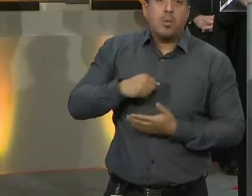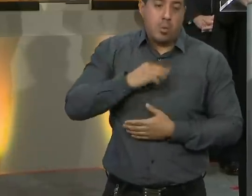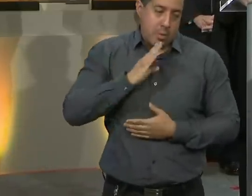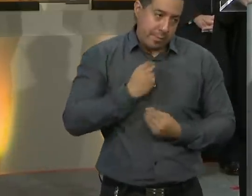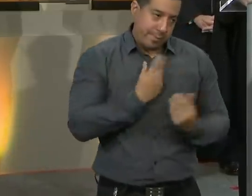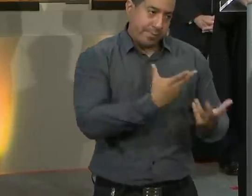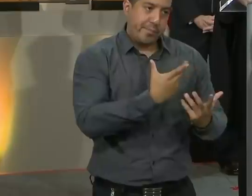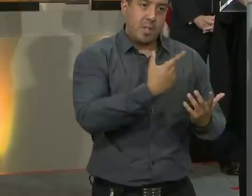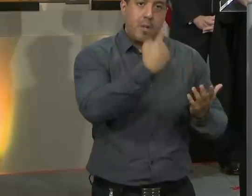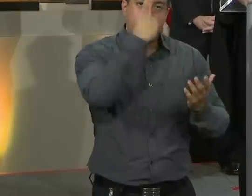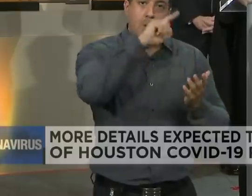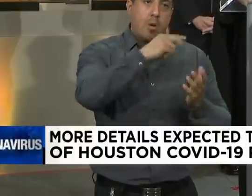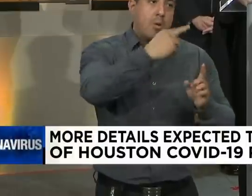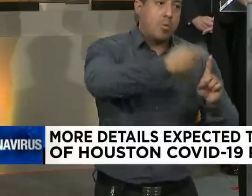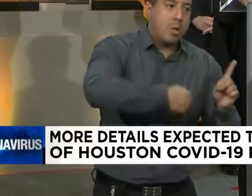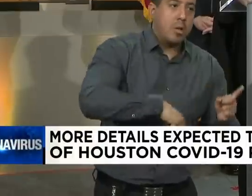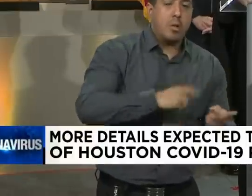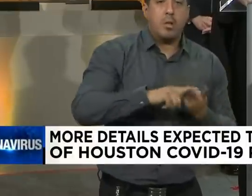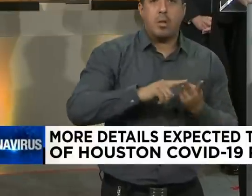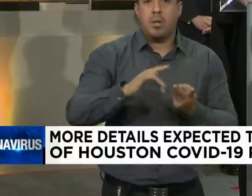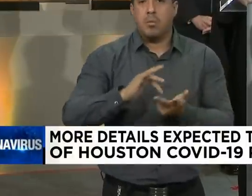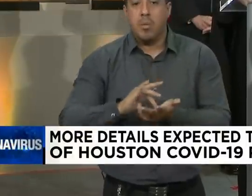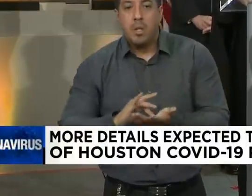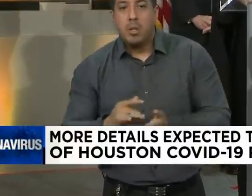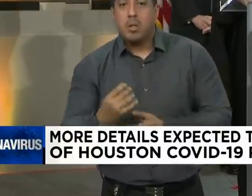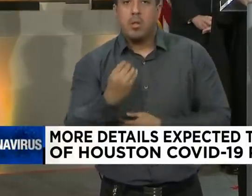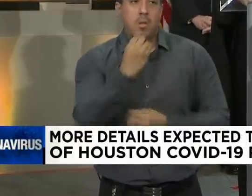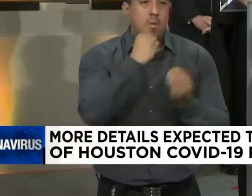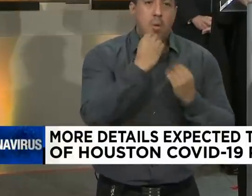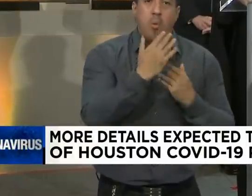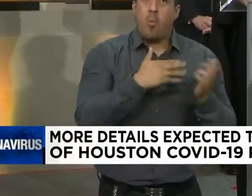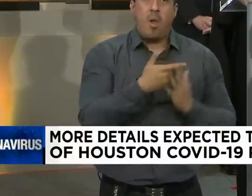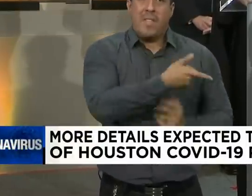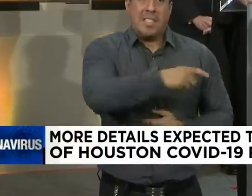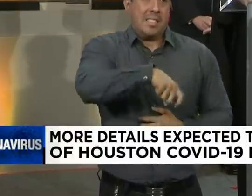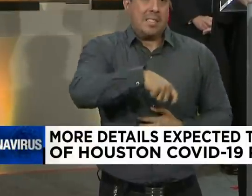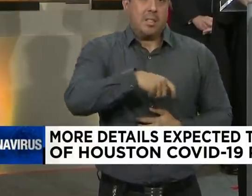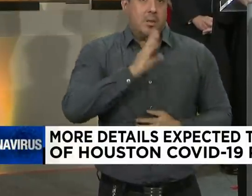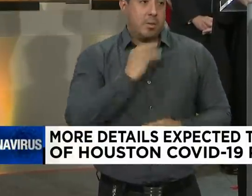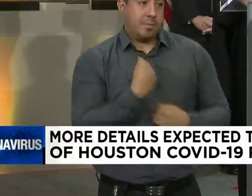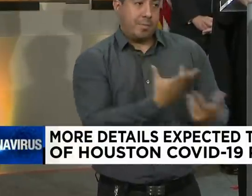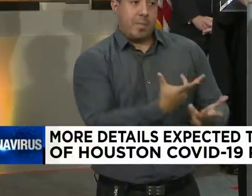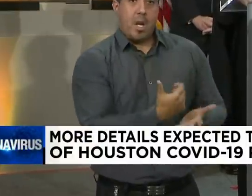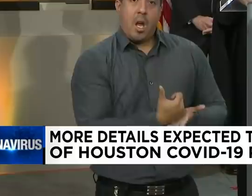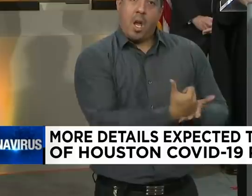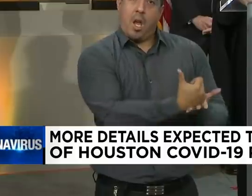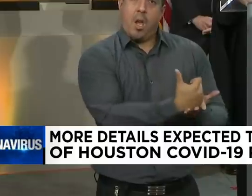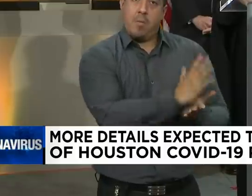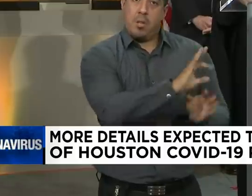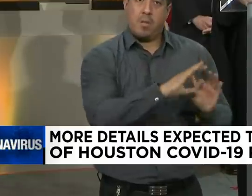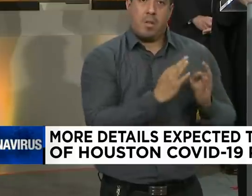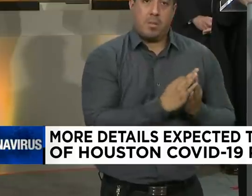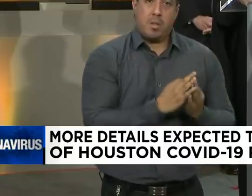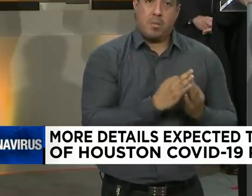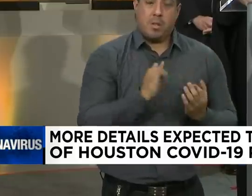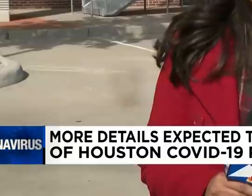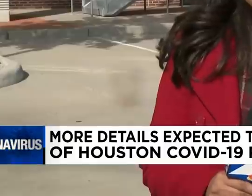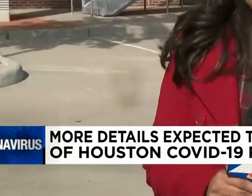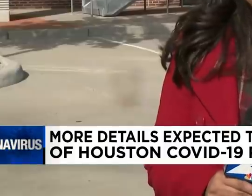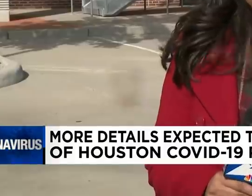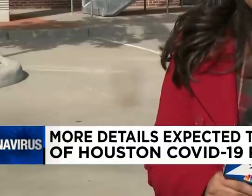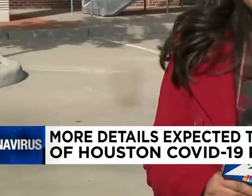rent, medication, food, anything that they need to lift their family during these trying times.